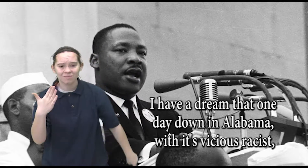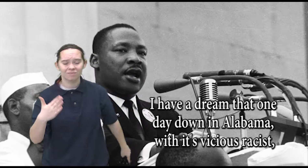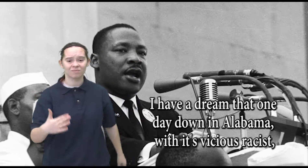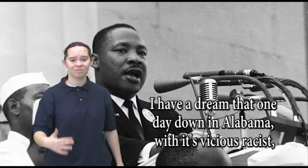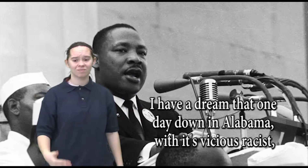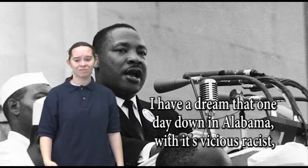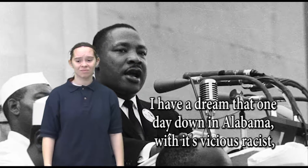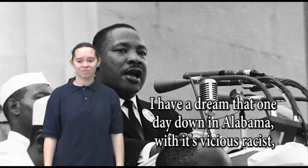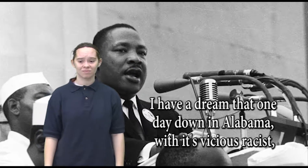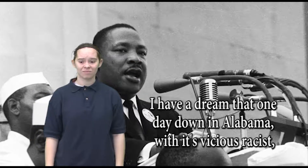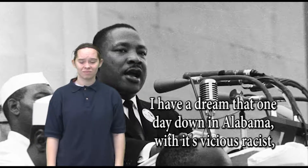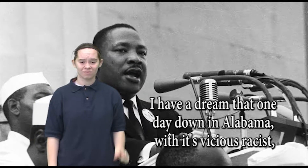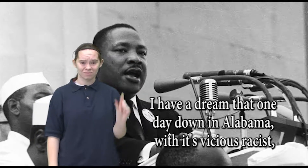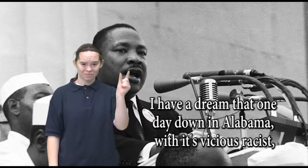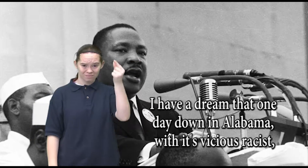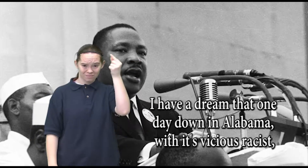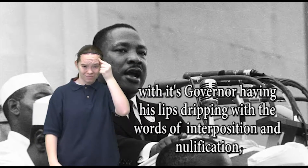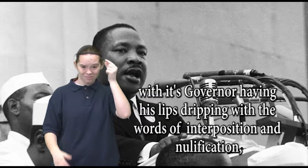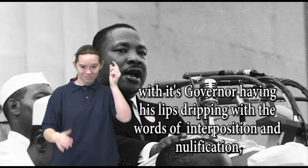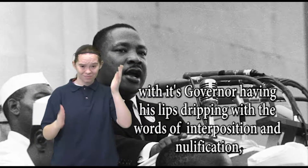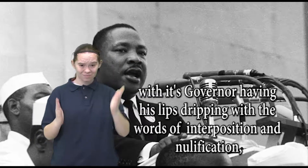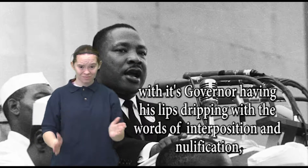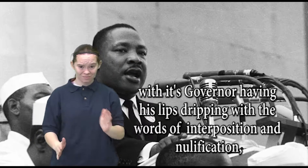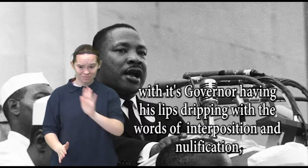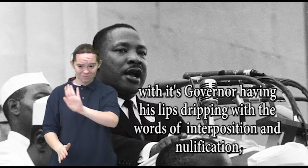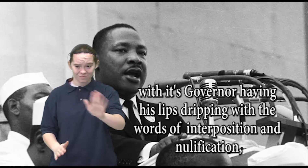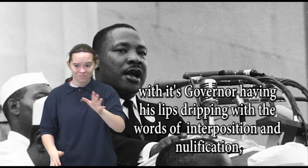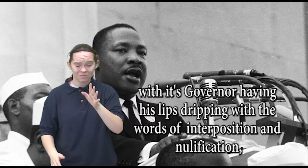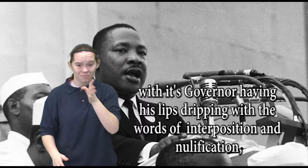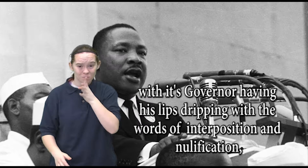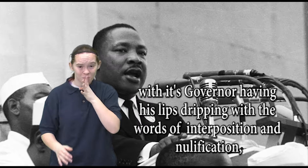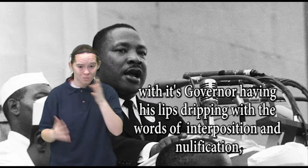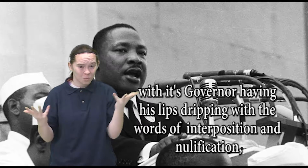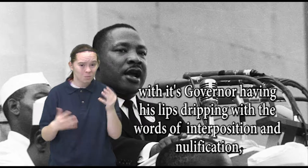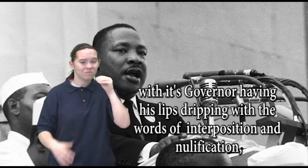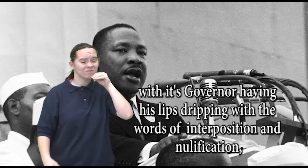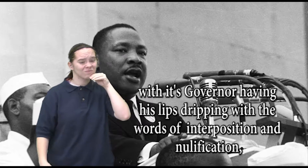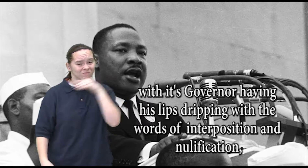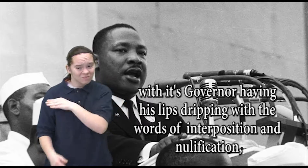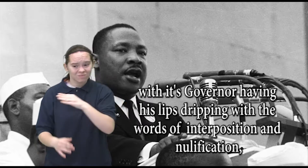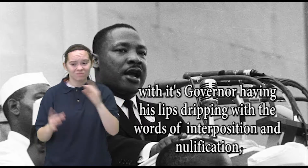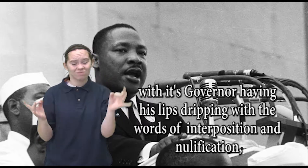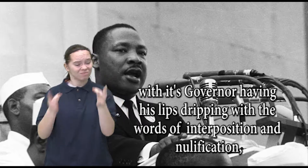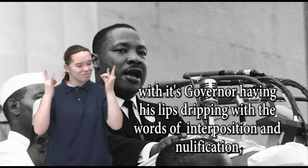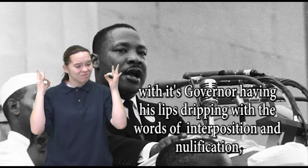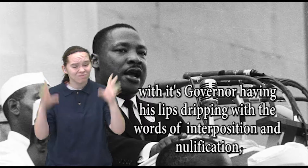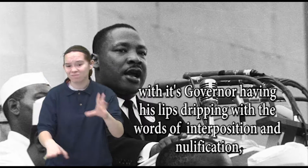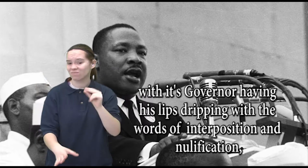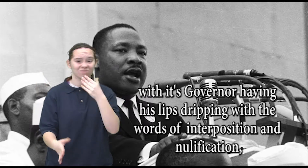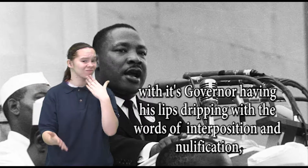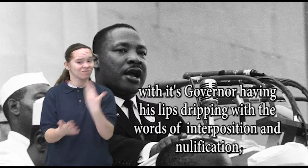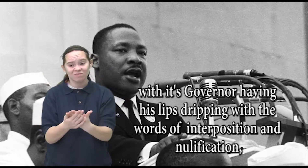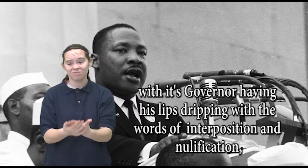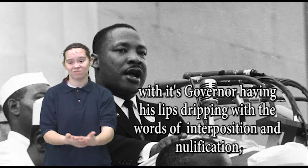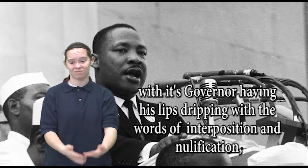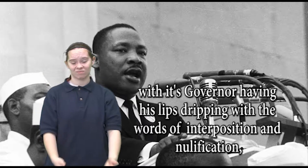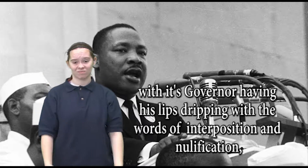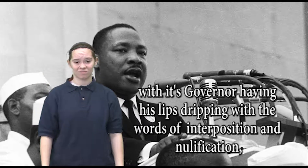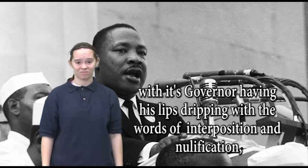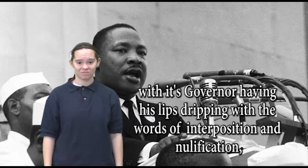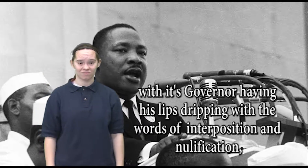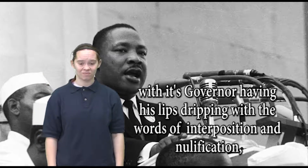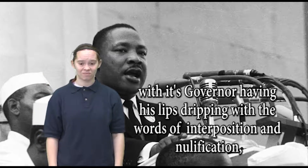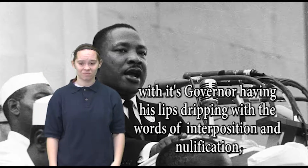with its vicious racists, with its governor having his lips dripping with the words of